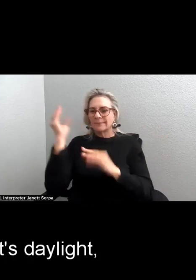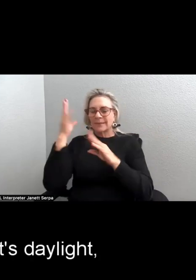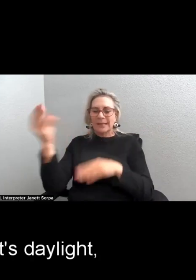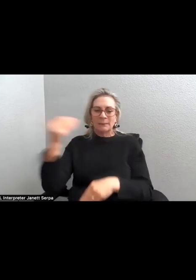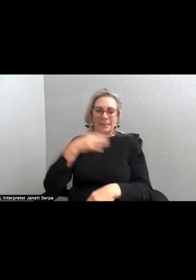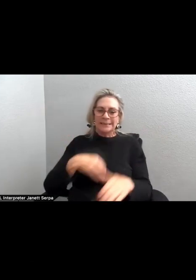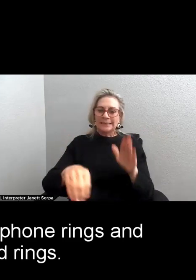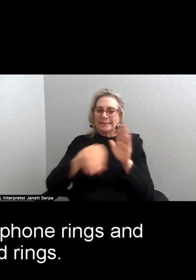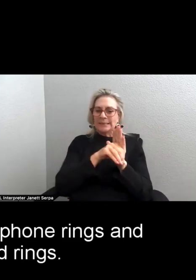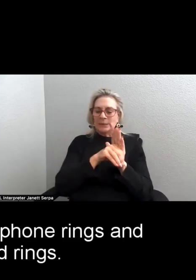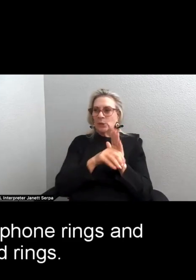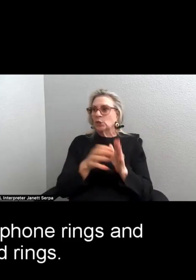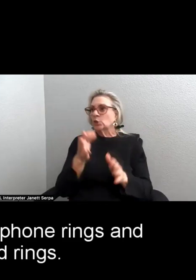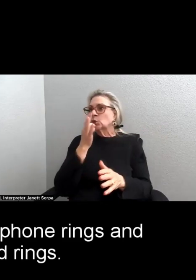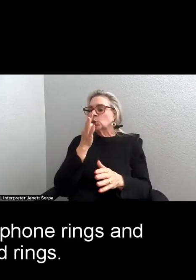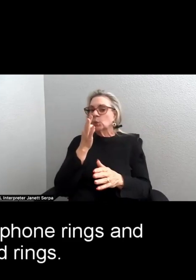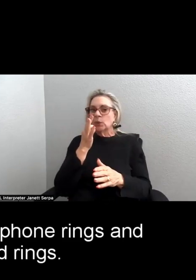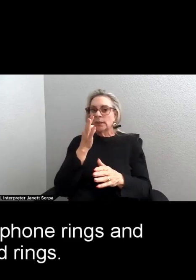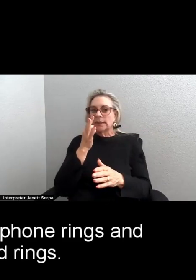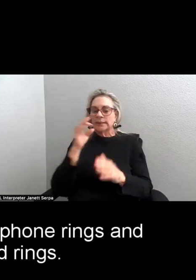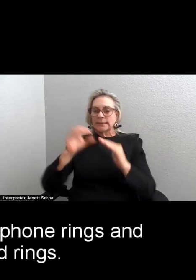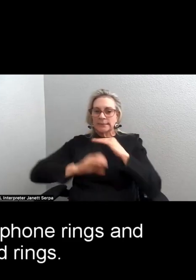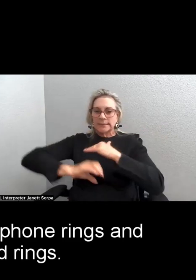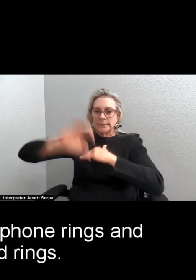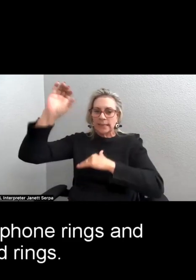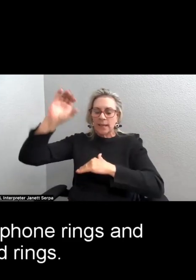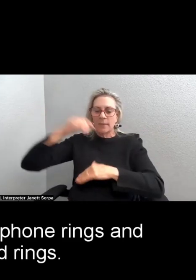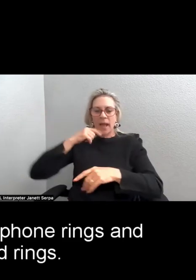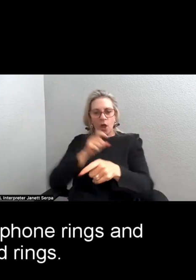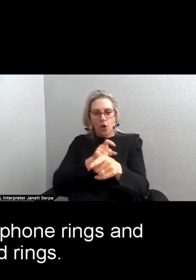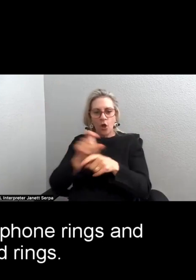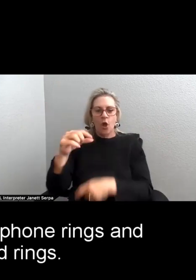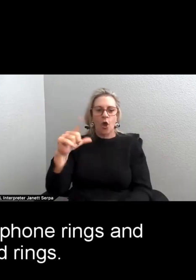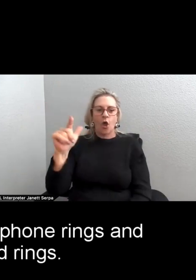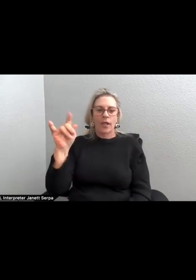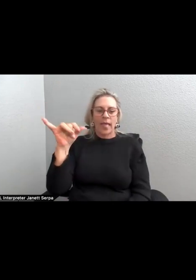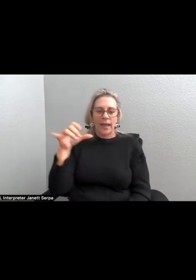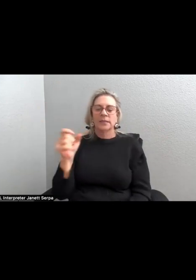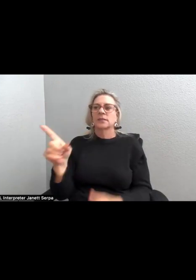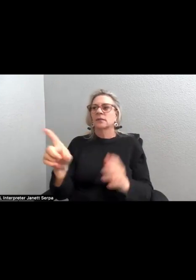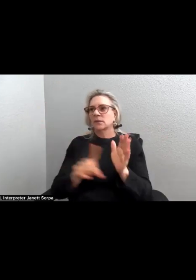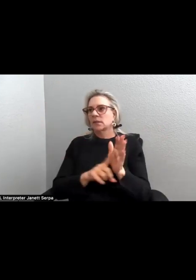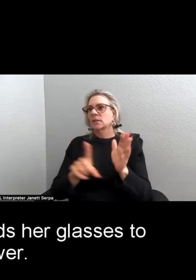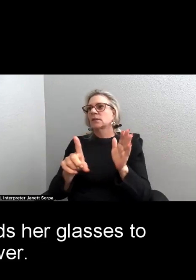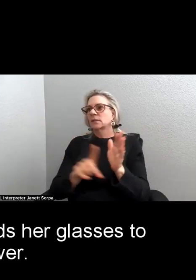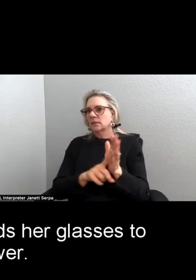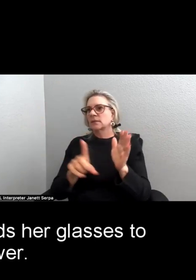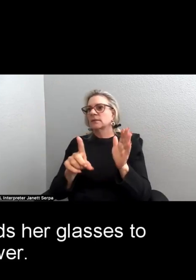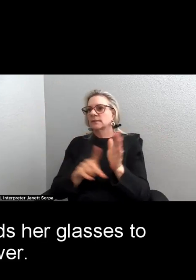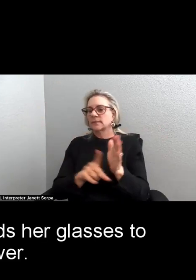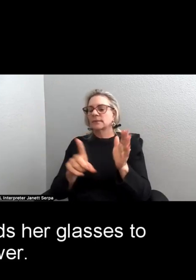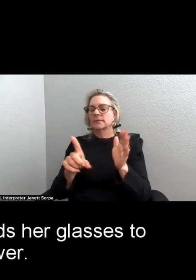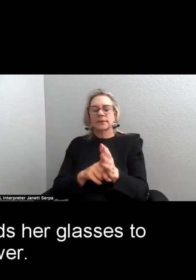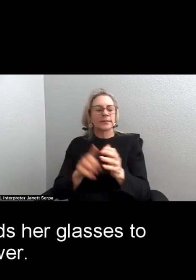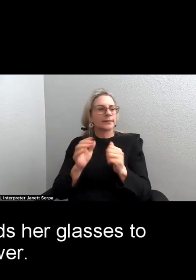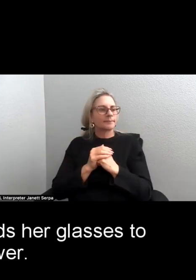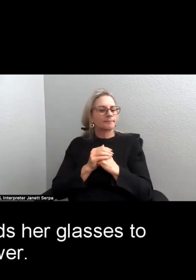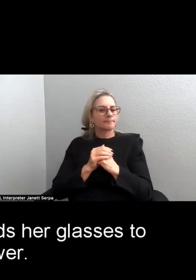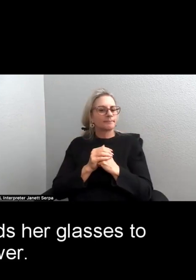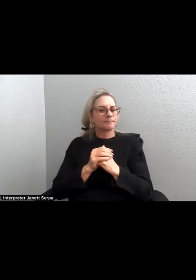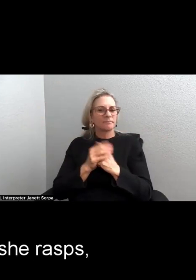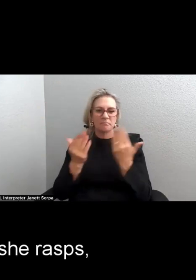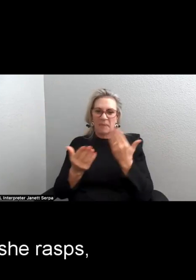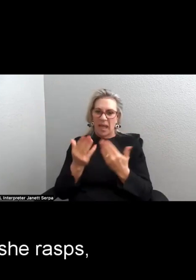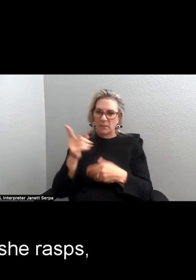soon as it's daylight, I call Gladys. The phone rings and rings and rings. I imagine she needs her glasses to